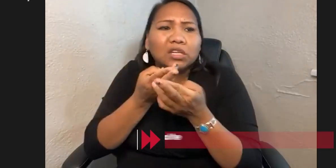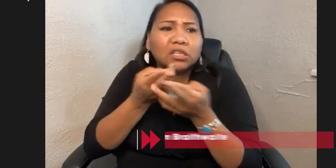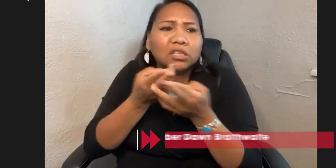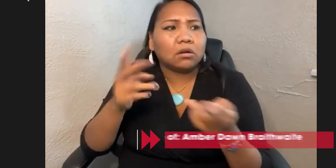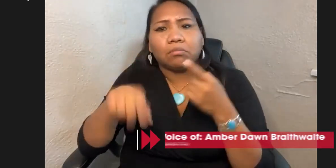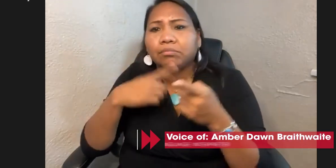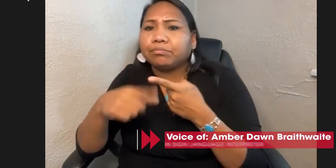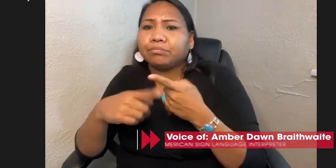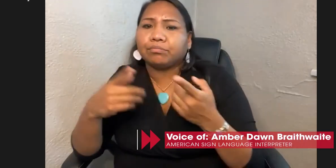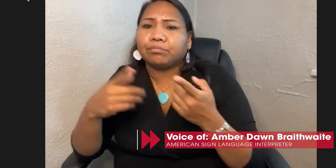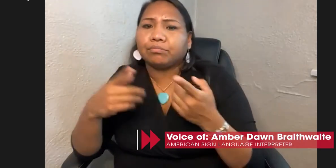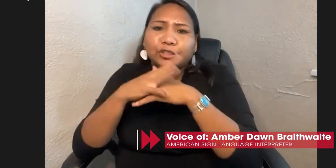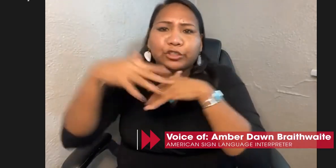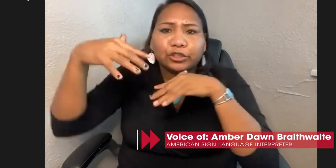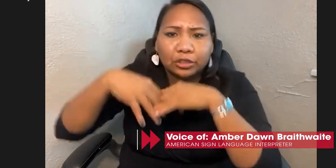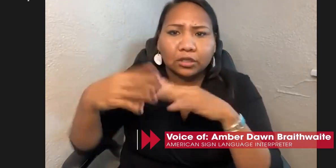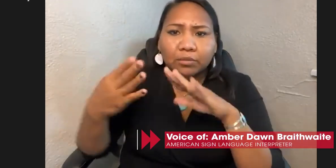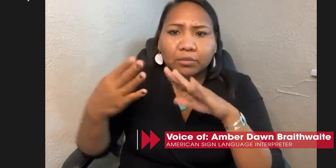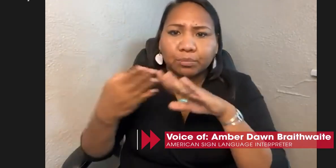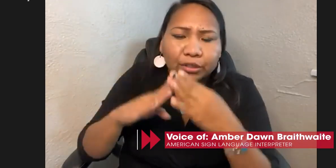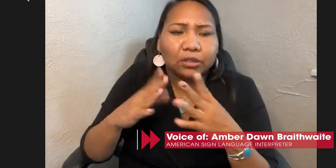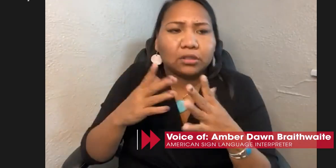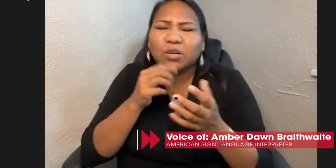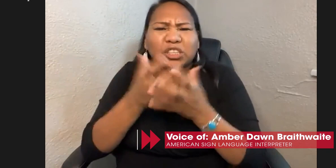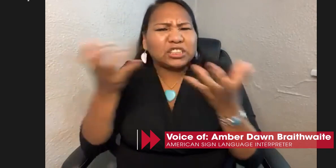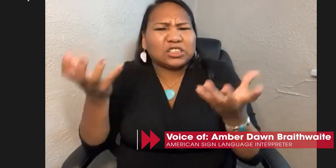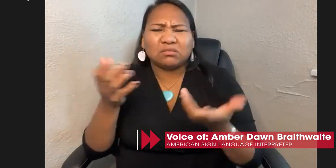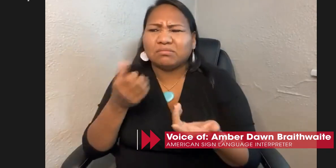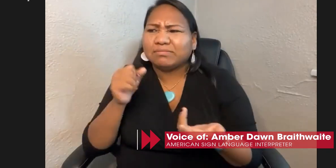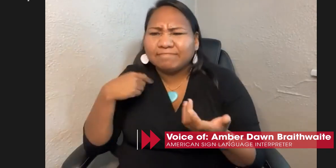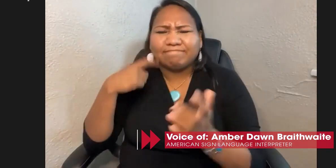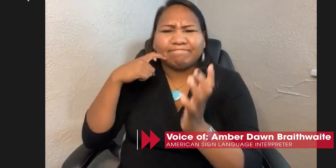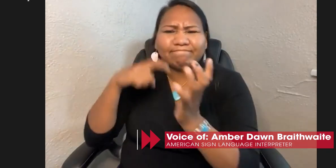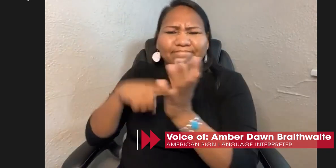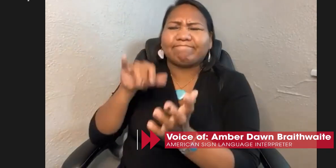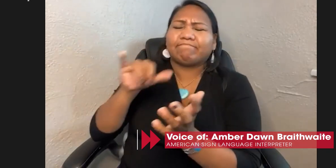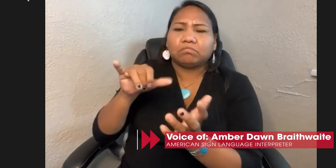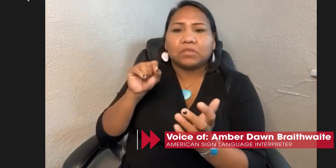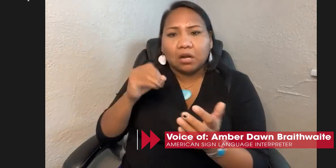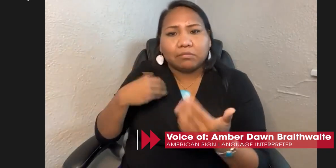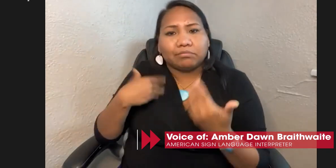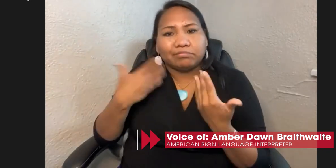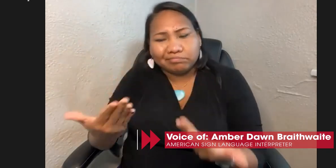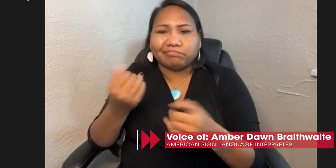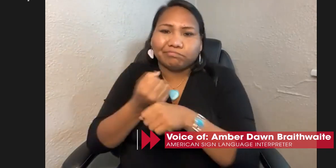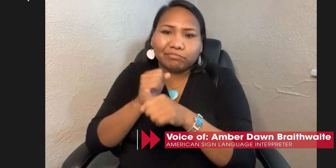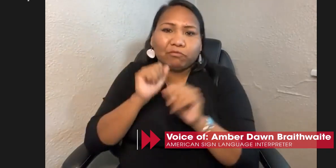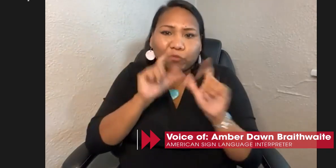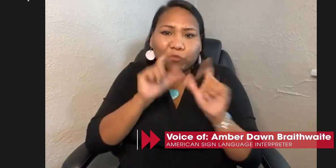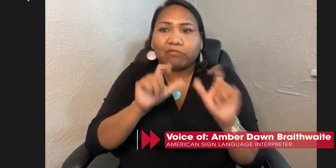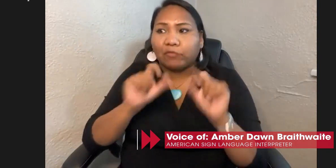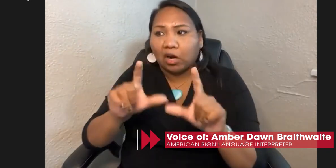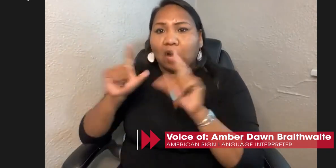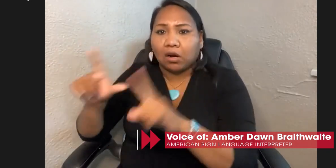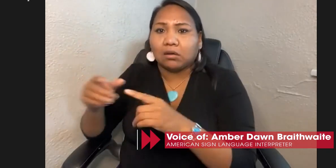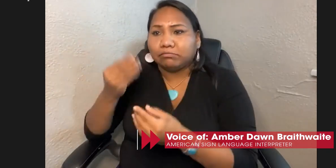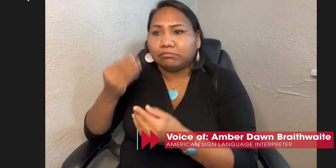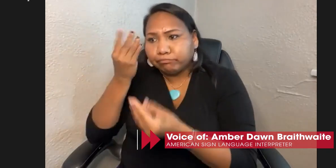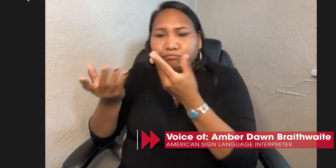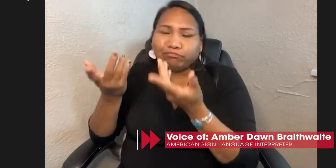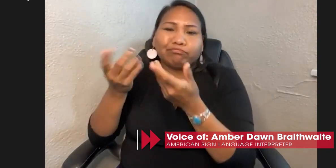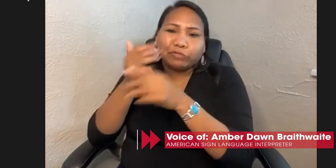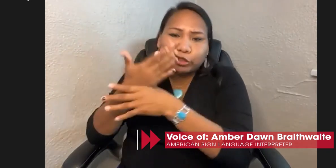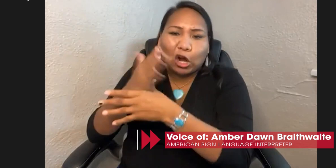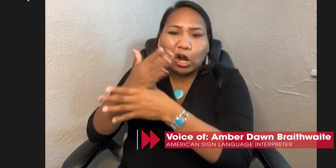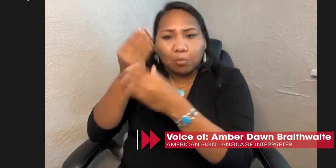lack of information within the deaf community. We don't have access to the same vicarious learning. And especially in the Indigenous community, there seems to be a